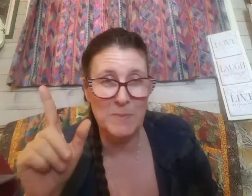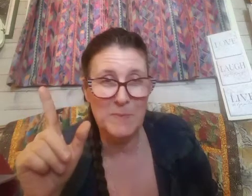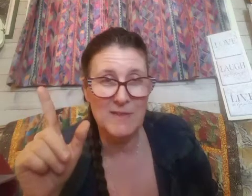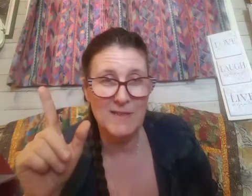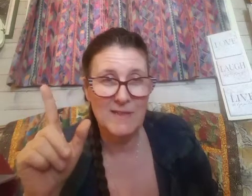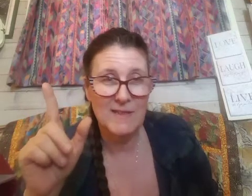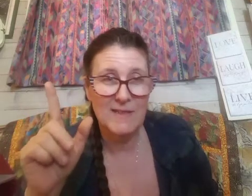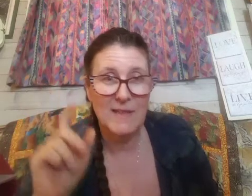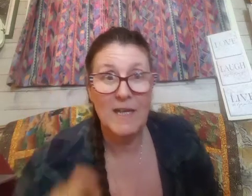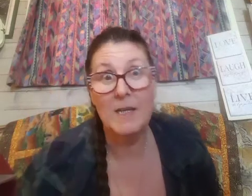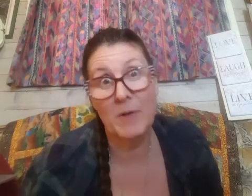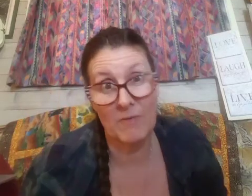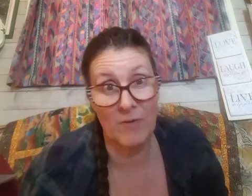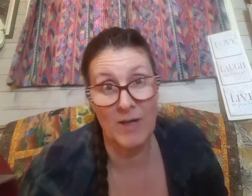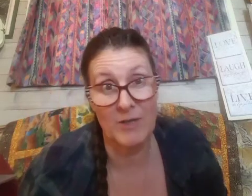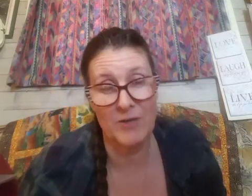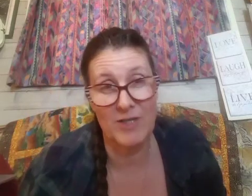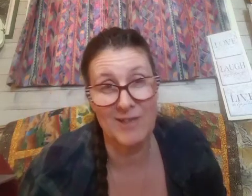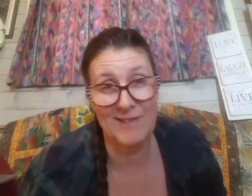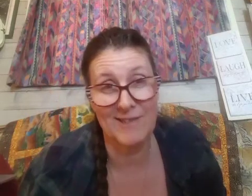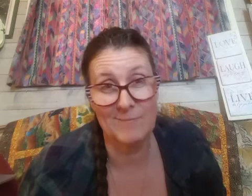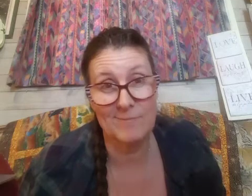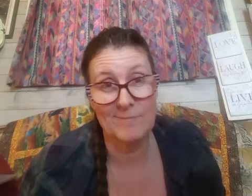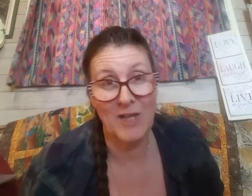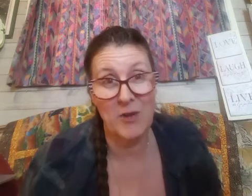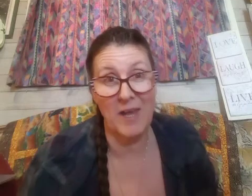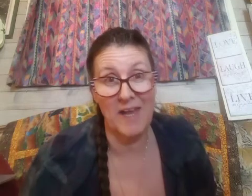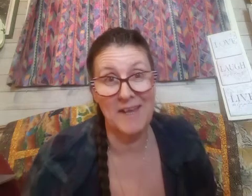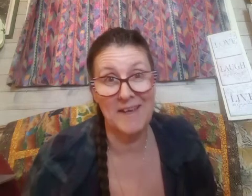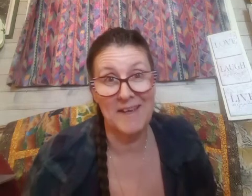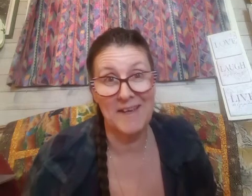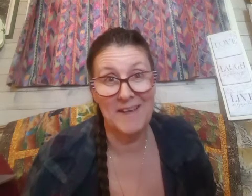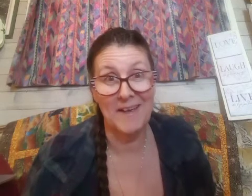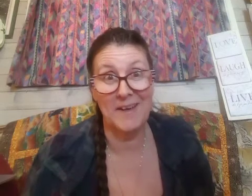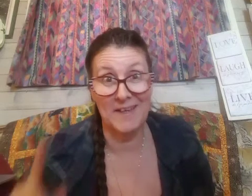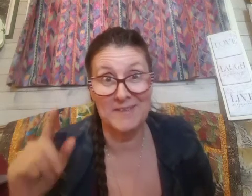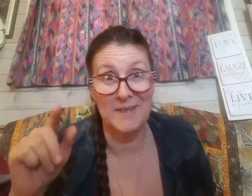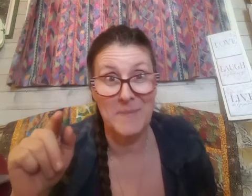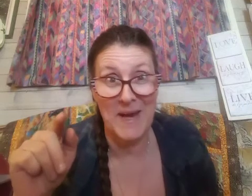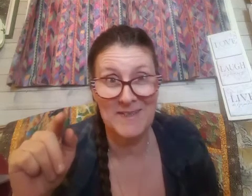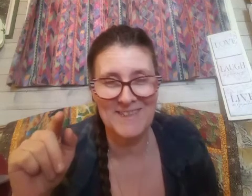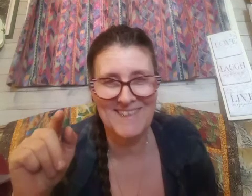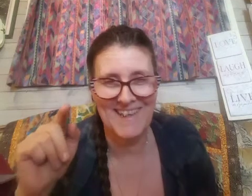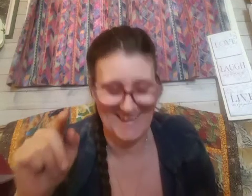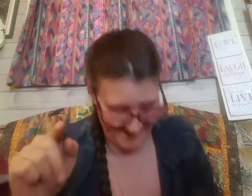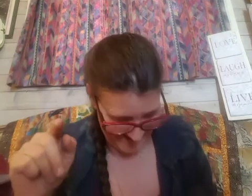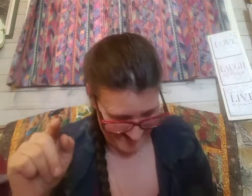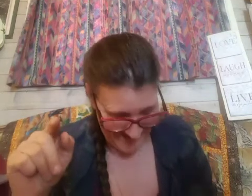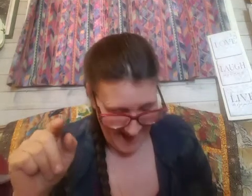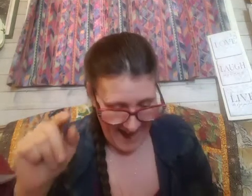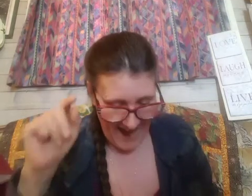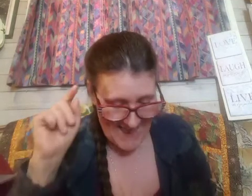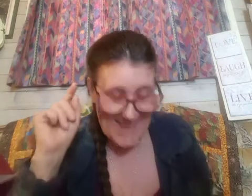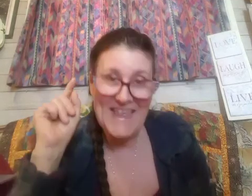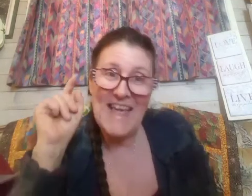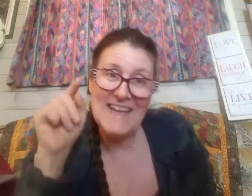in about 400 years okay okay you see the pattern and then